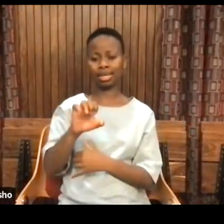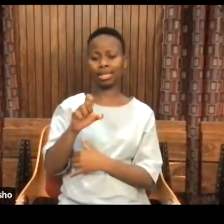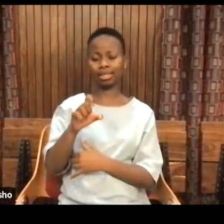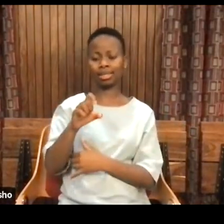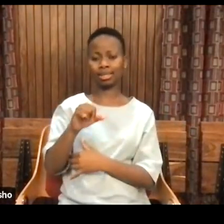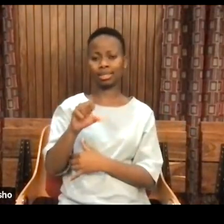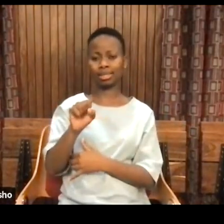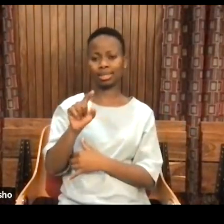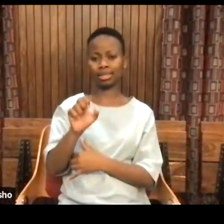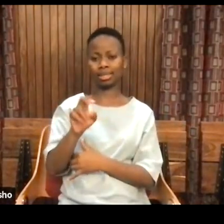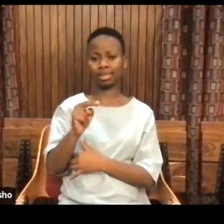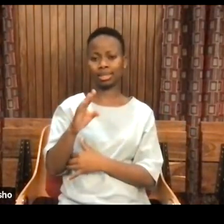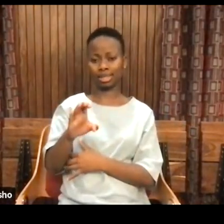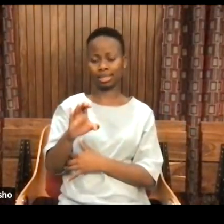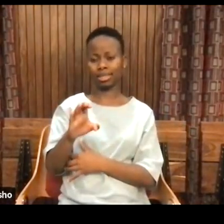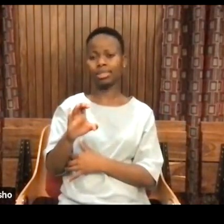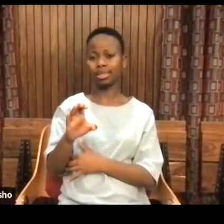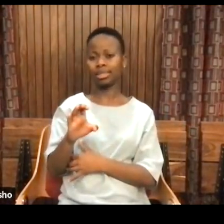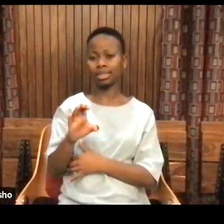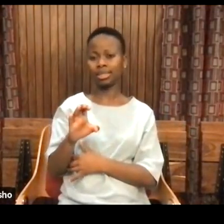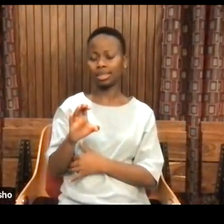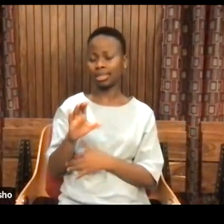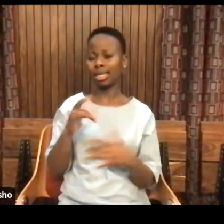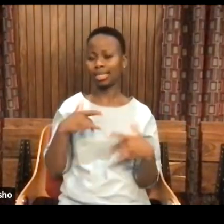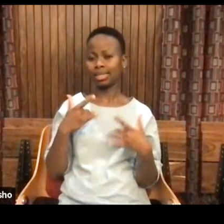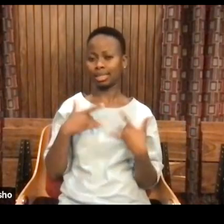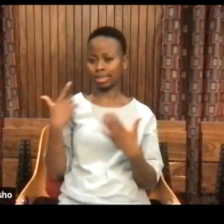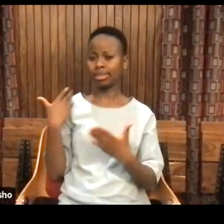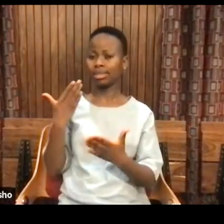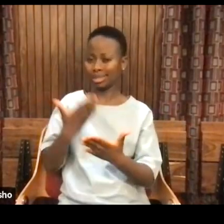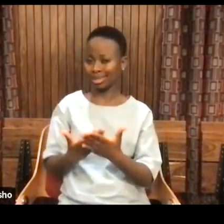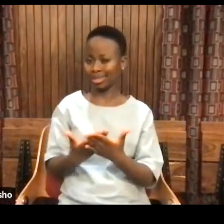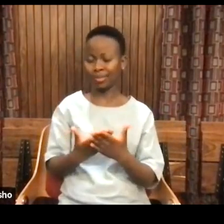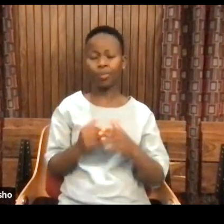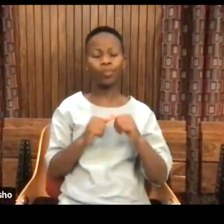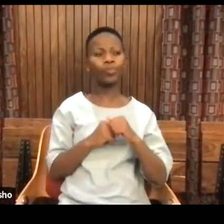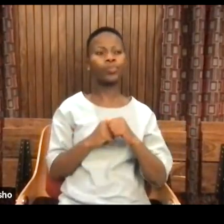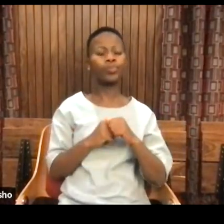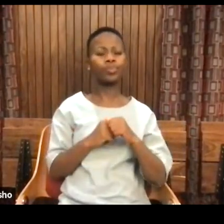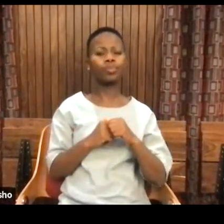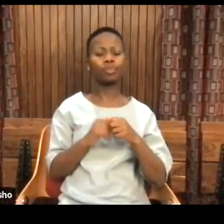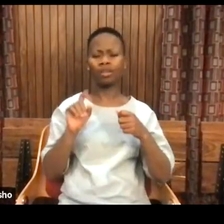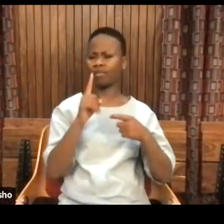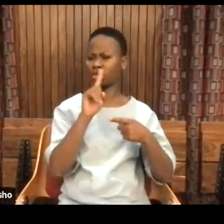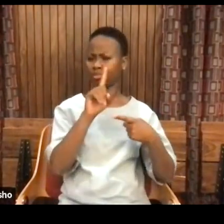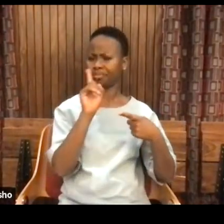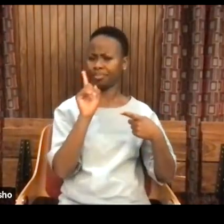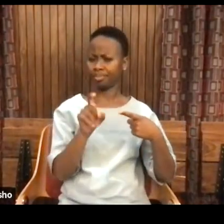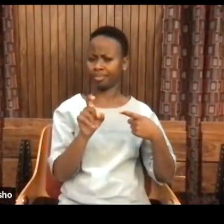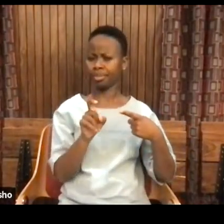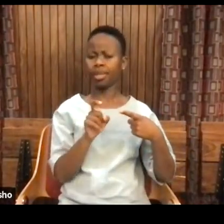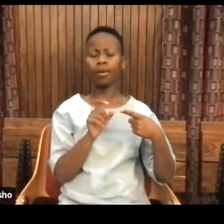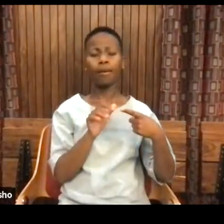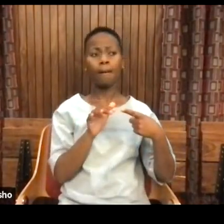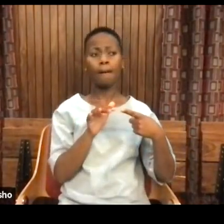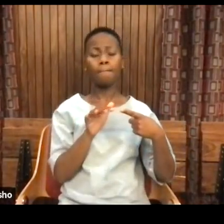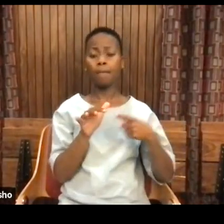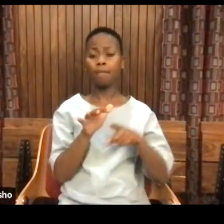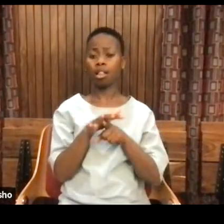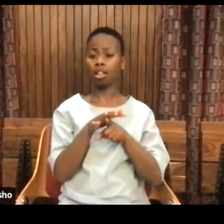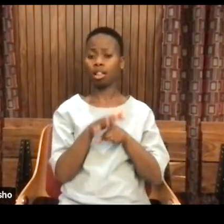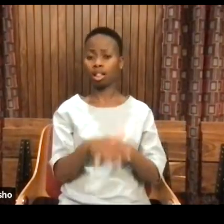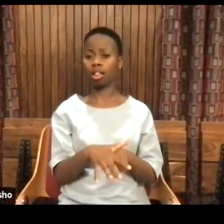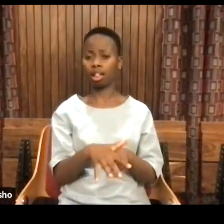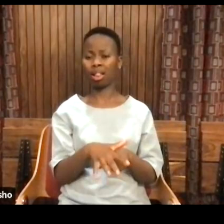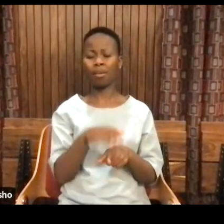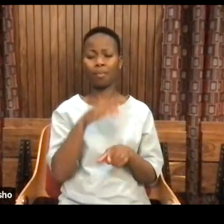So the first question is pretty obvious. If you're going to dehumanize people, then the response has to be,